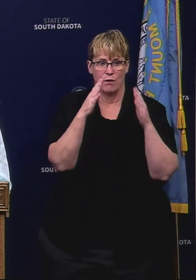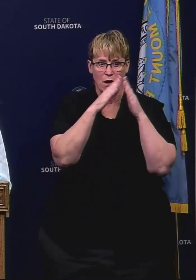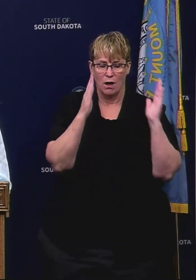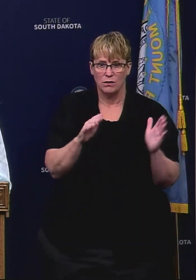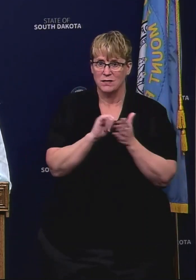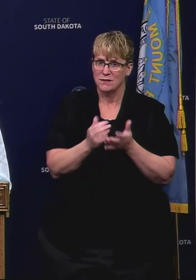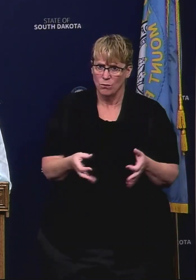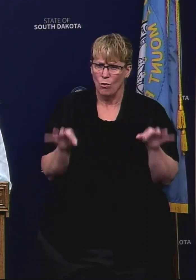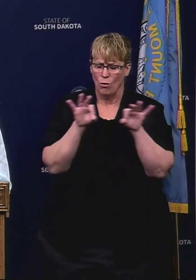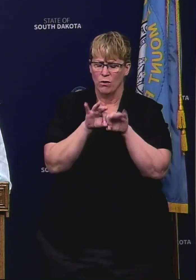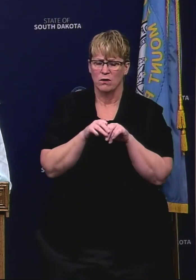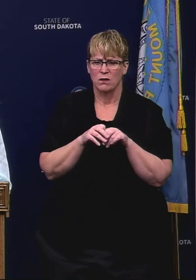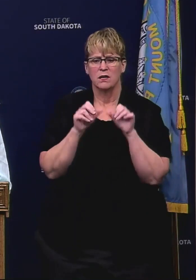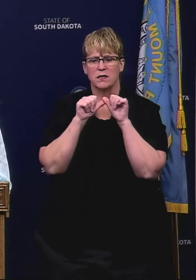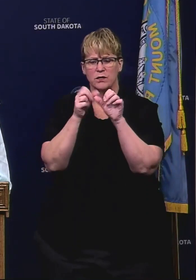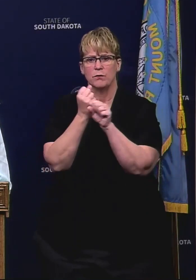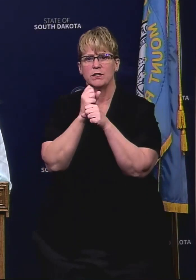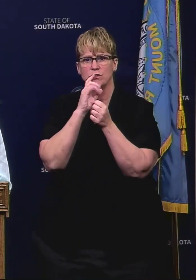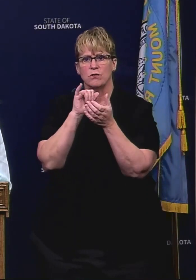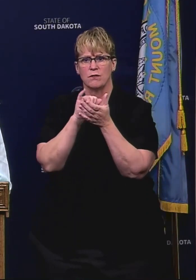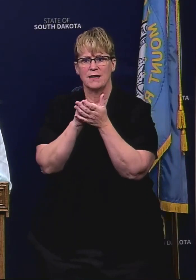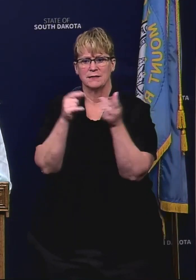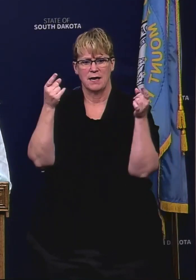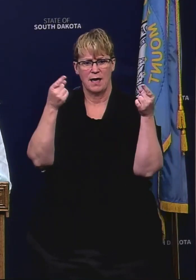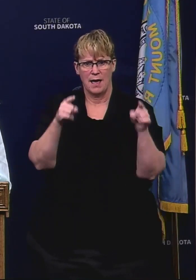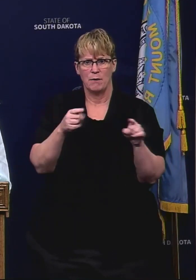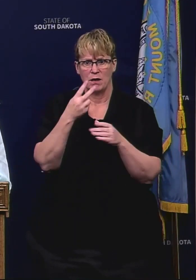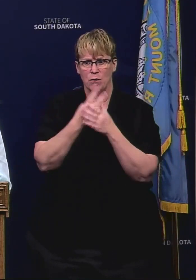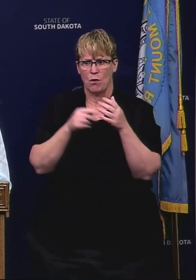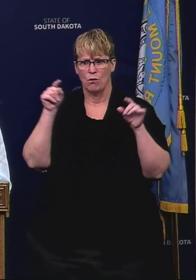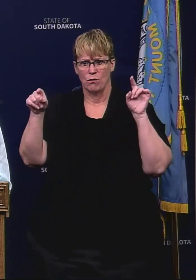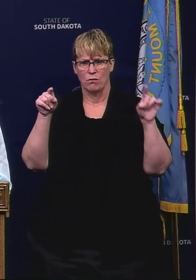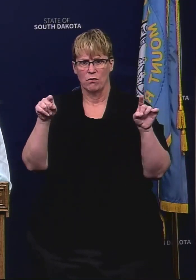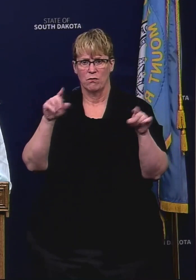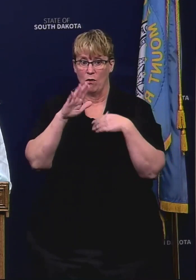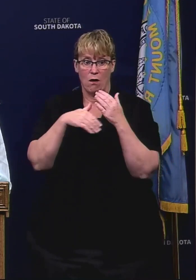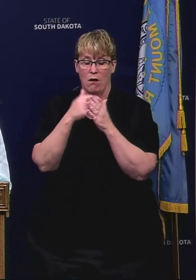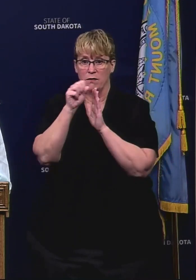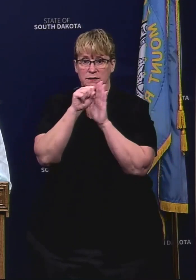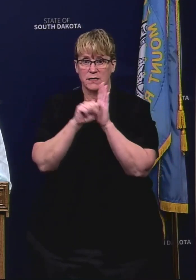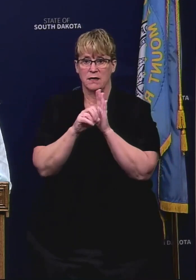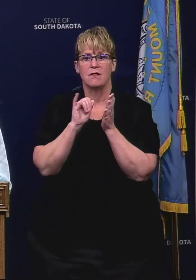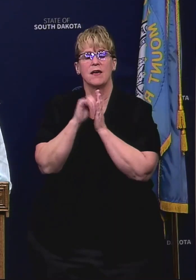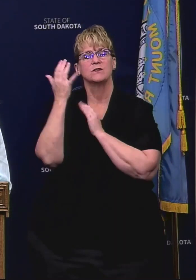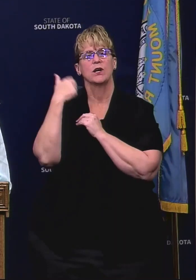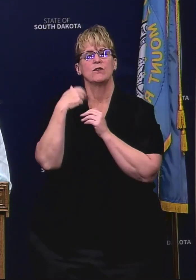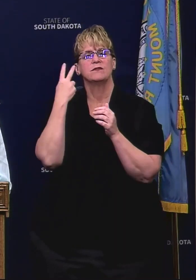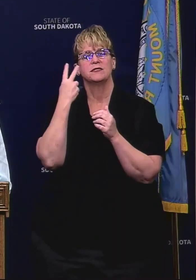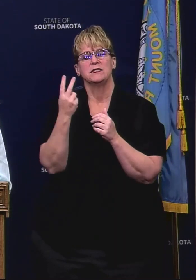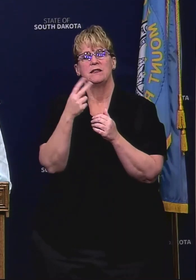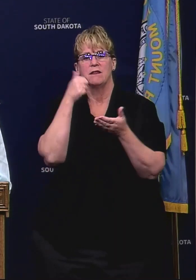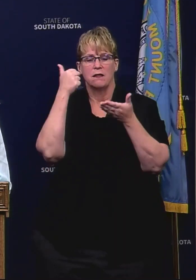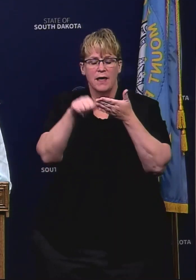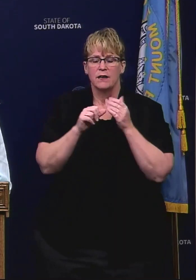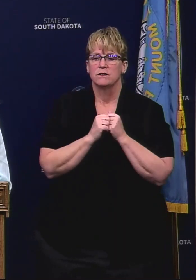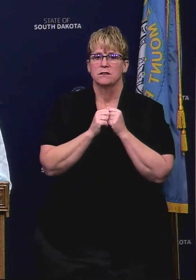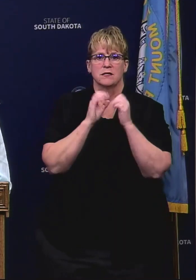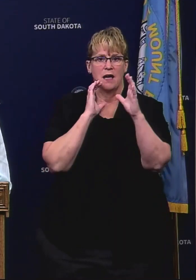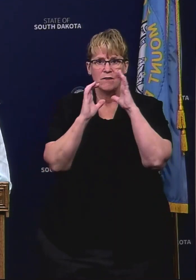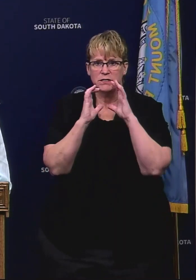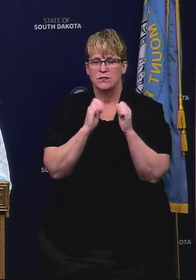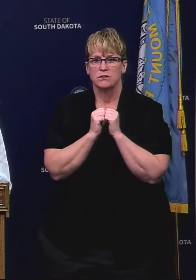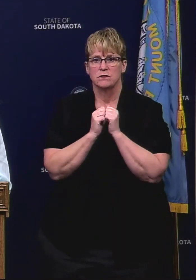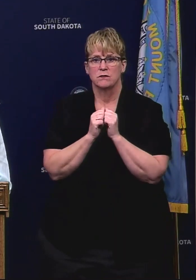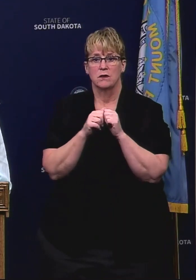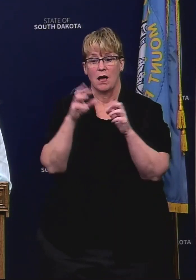that we continue to make sure that that's facilitated so that's why you've seen the conversations and the letters and the hope that we